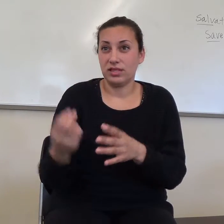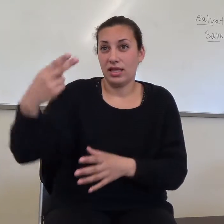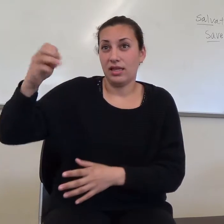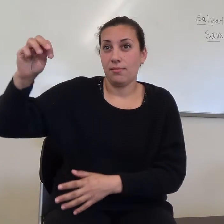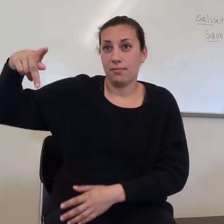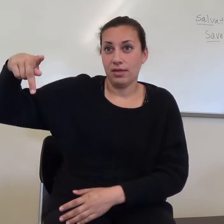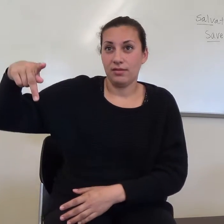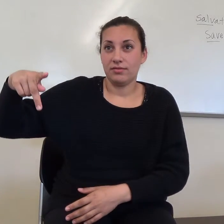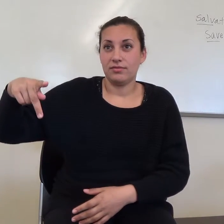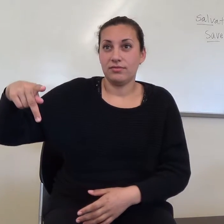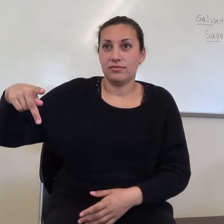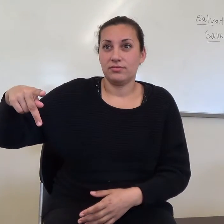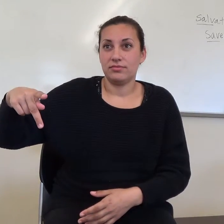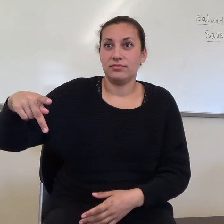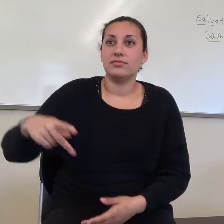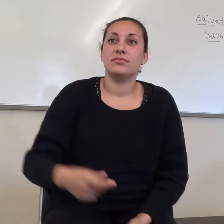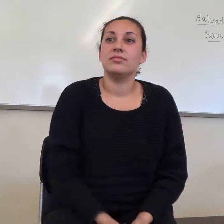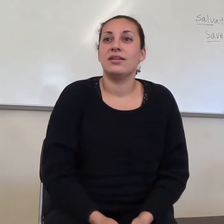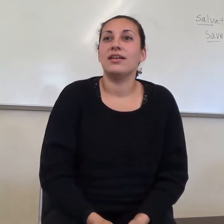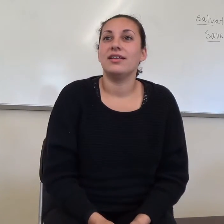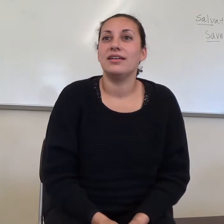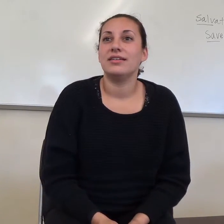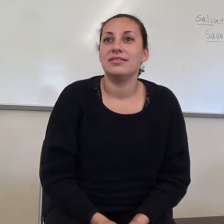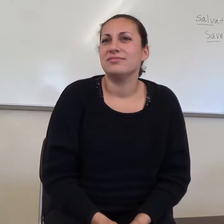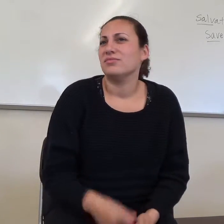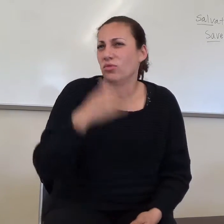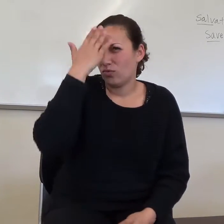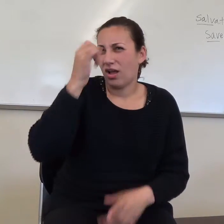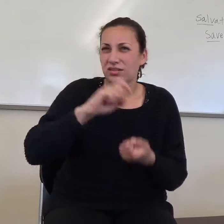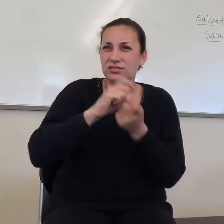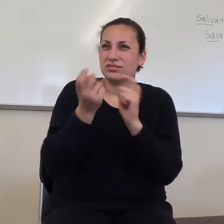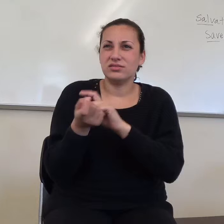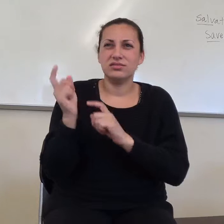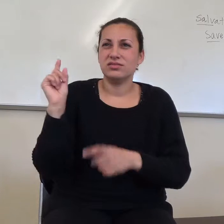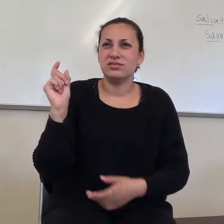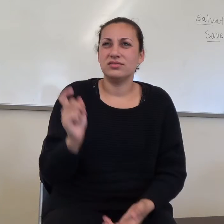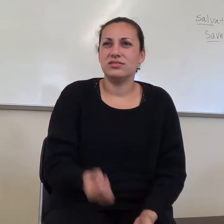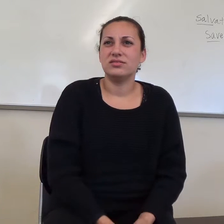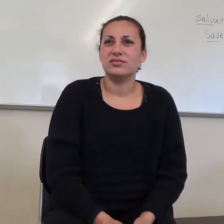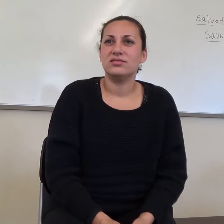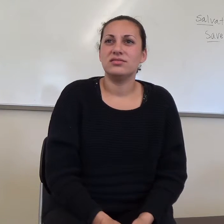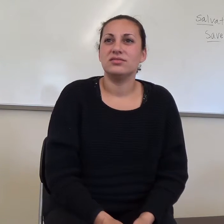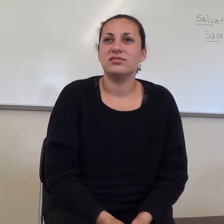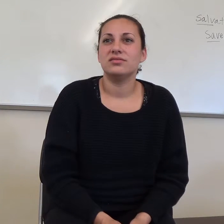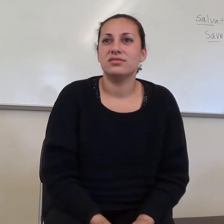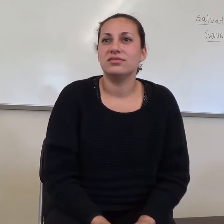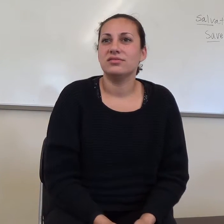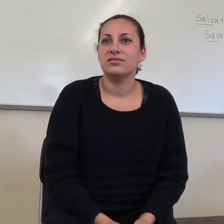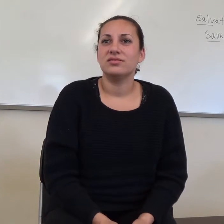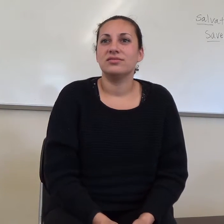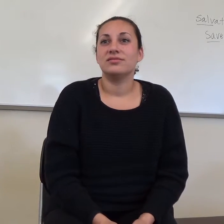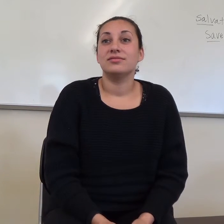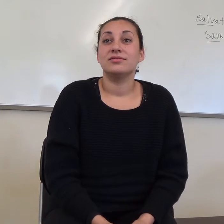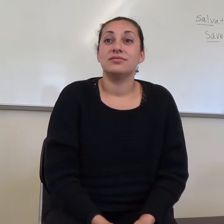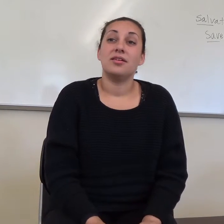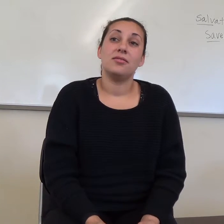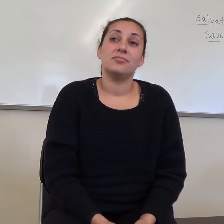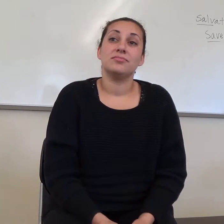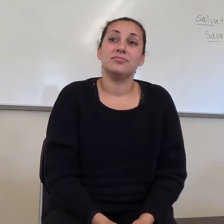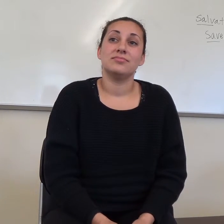in something like this, again, it's not what you have here, but we're kind of going